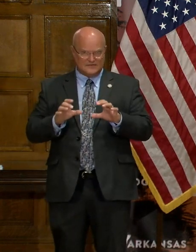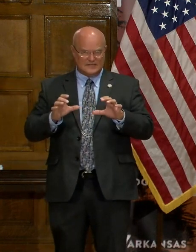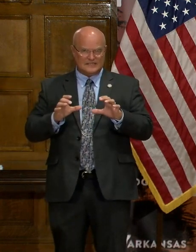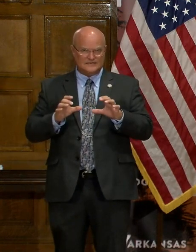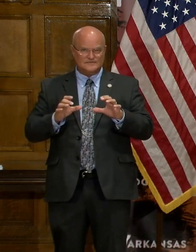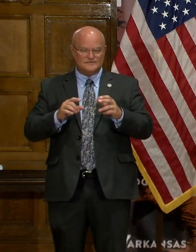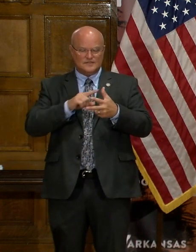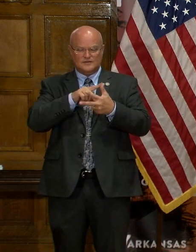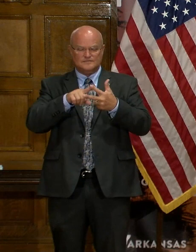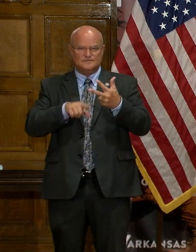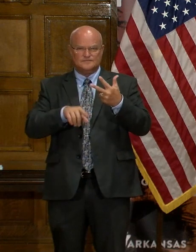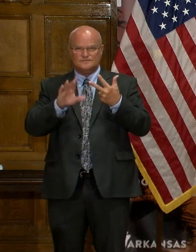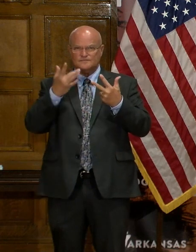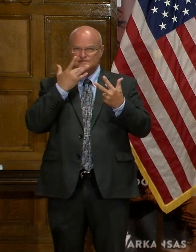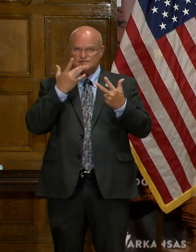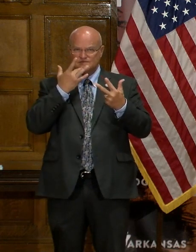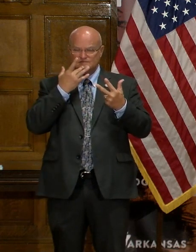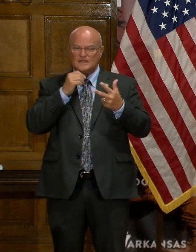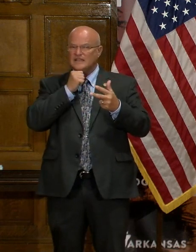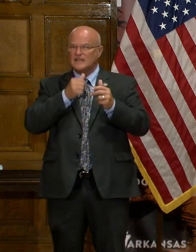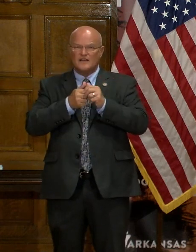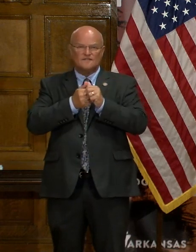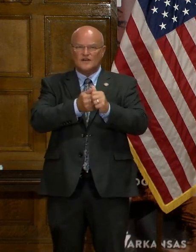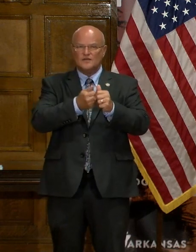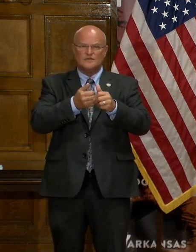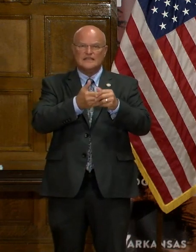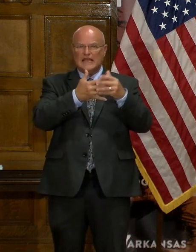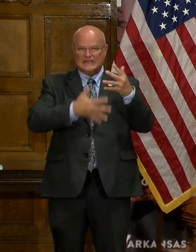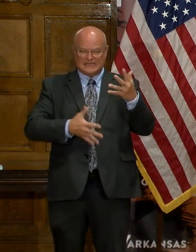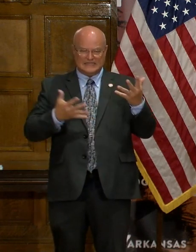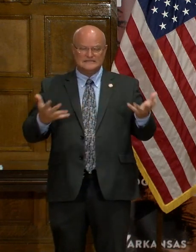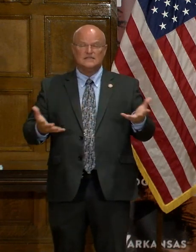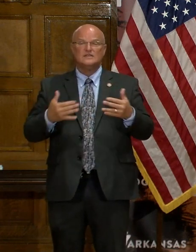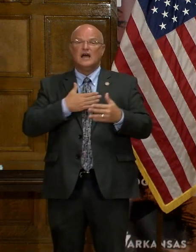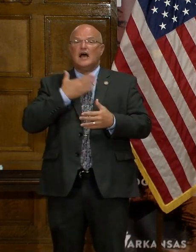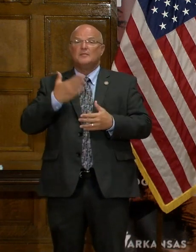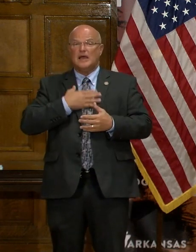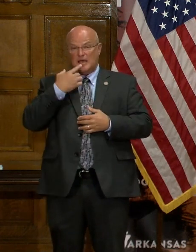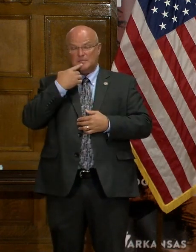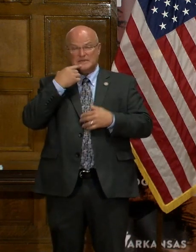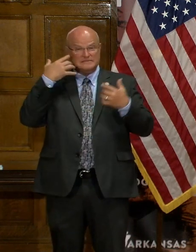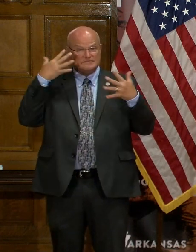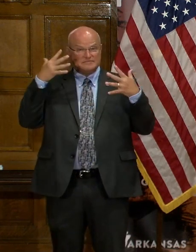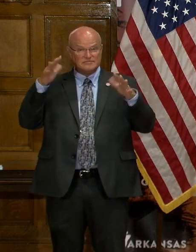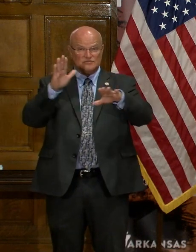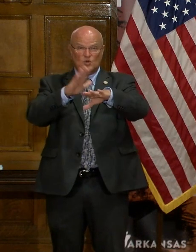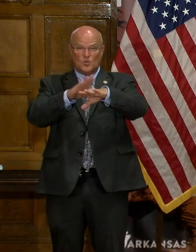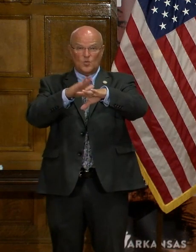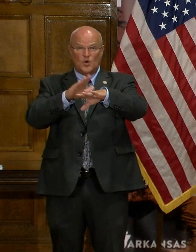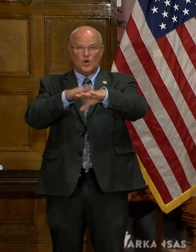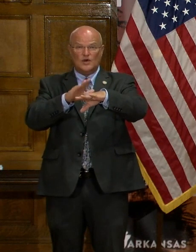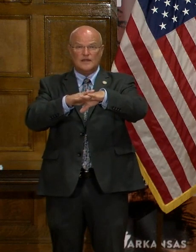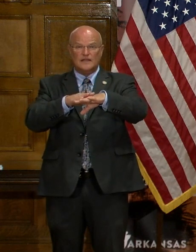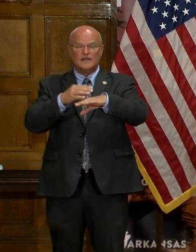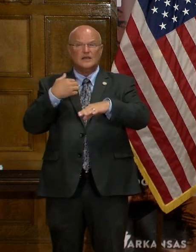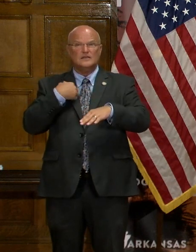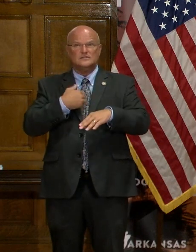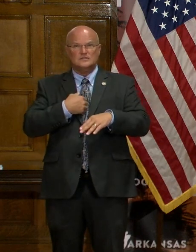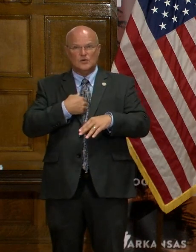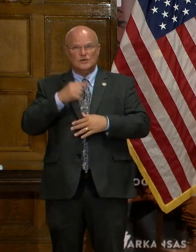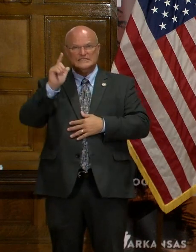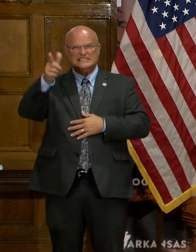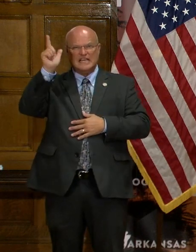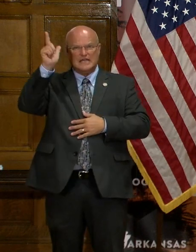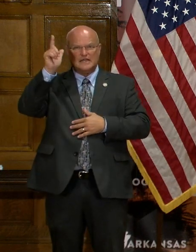not following the guidelines. And so I'm glad he sounded that warning. We're seconding that morning